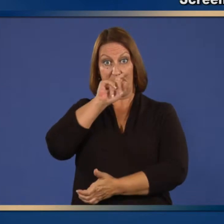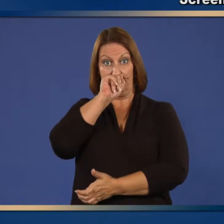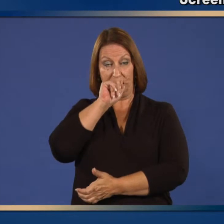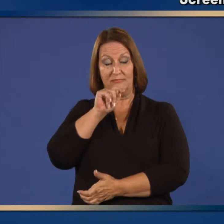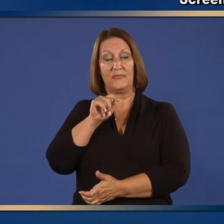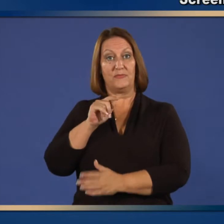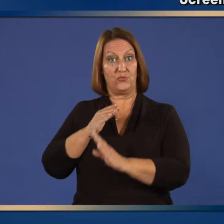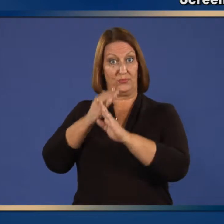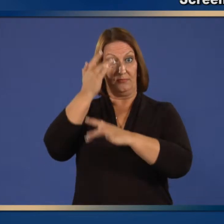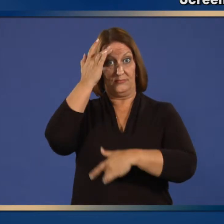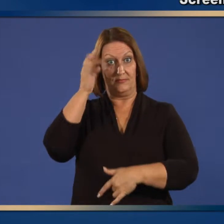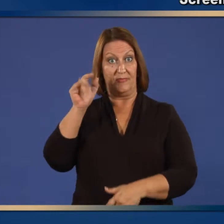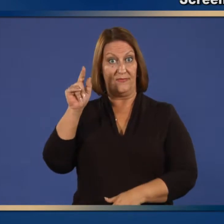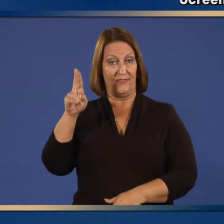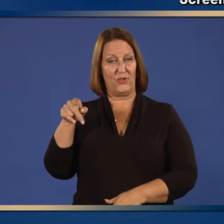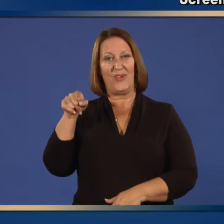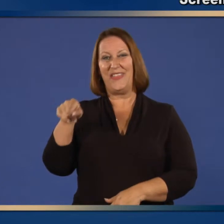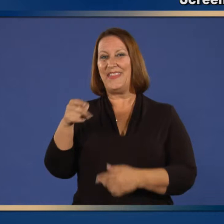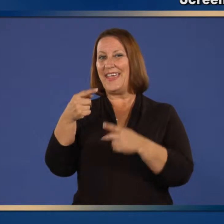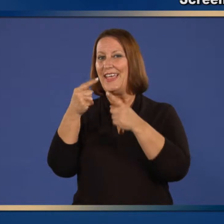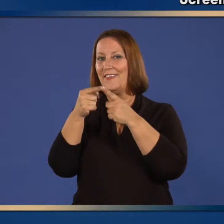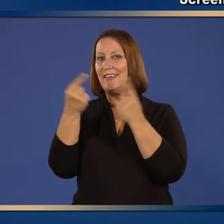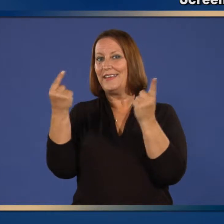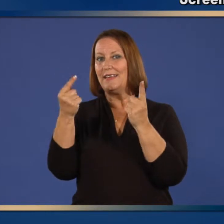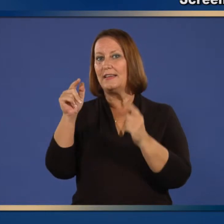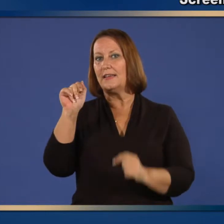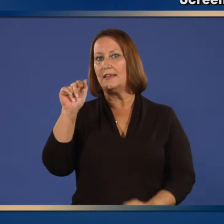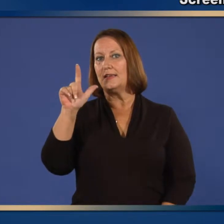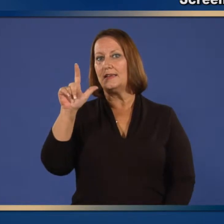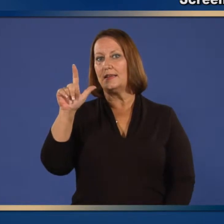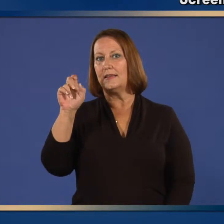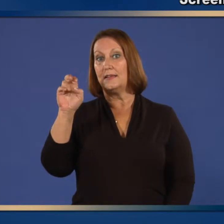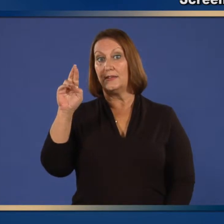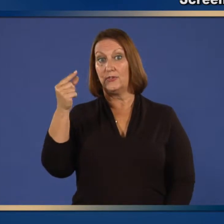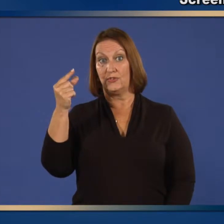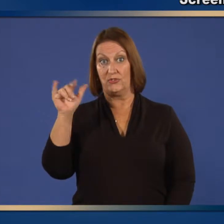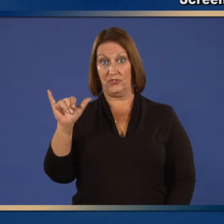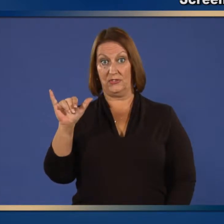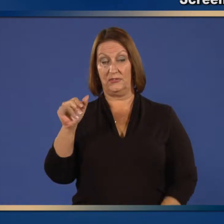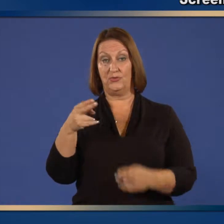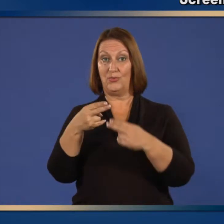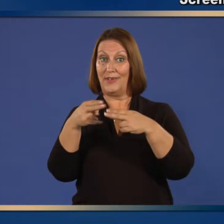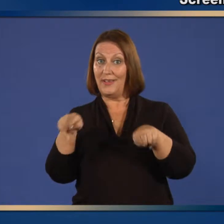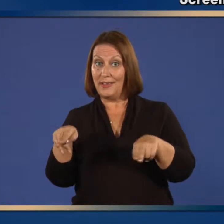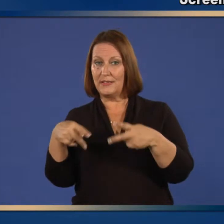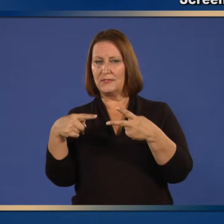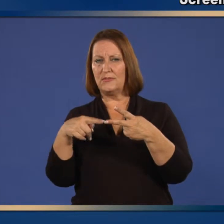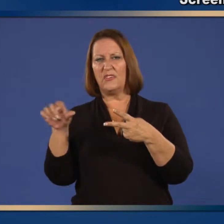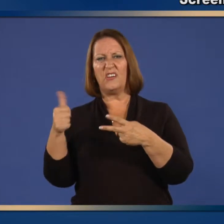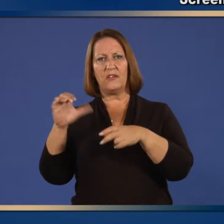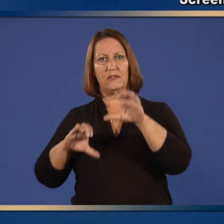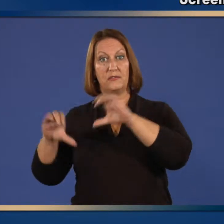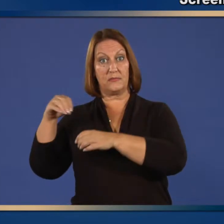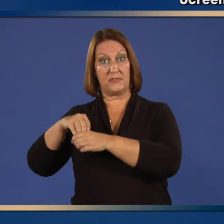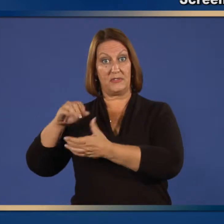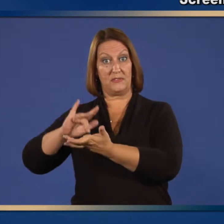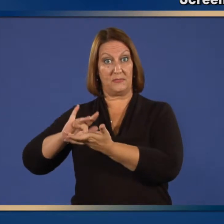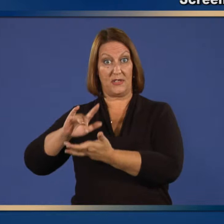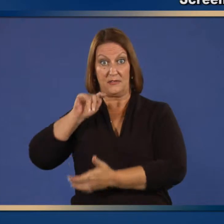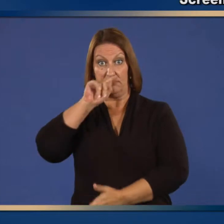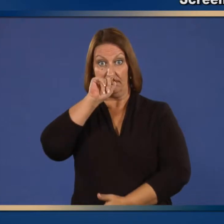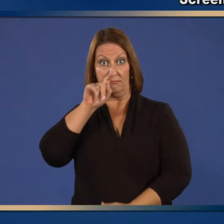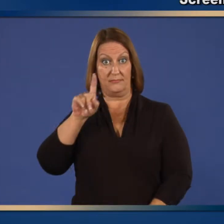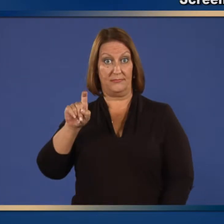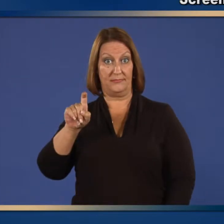2. Does the person to be vaccinated have an allergy to eggs or to a component of the